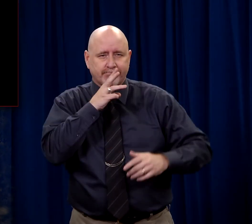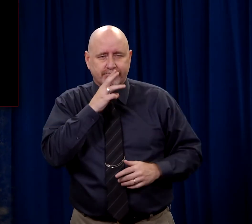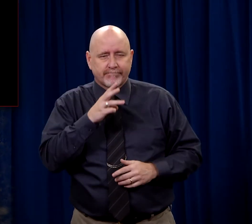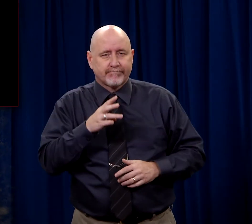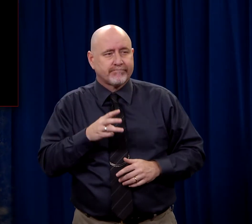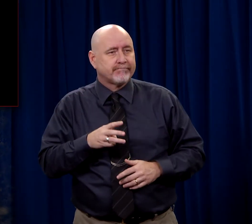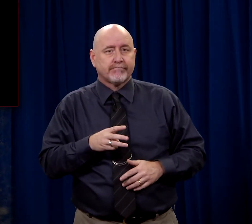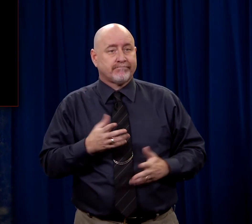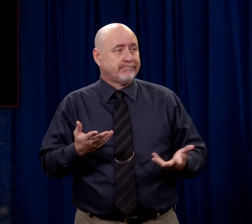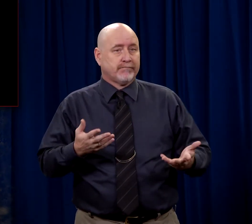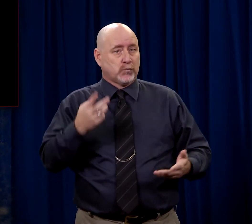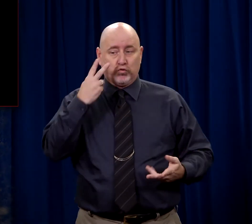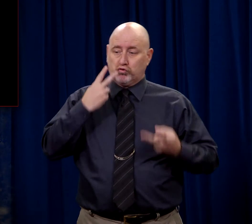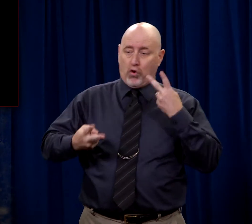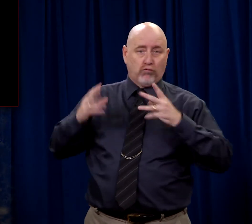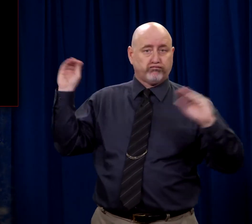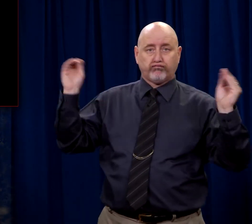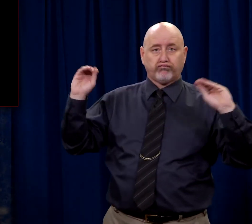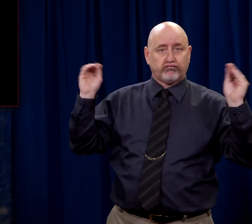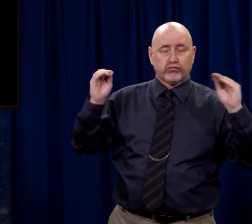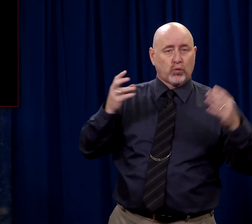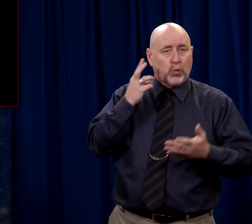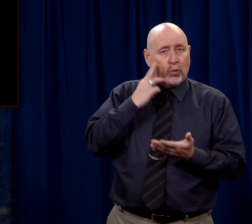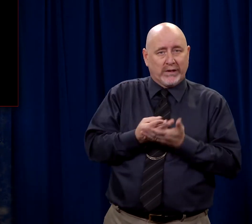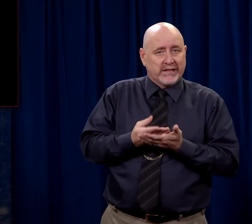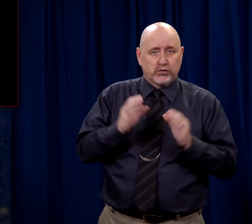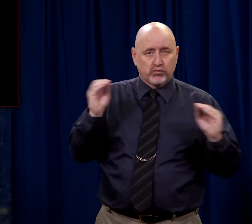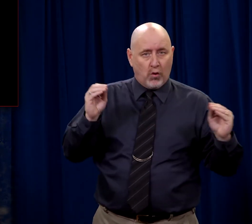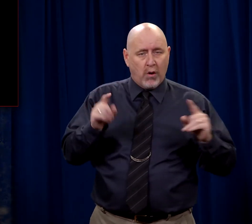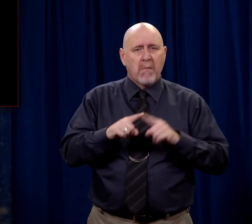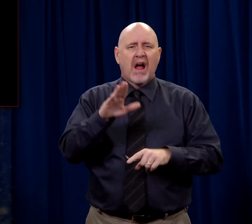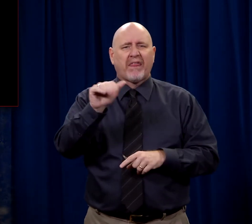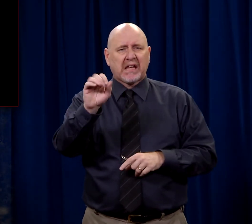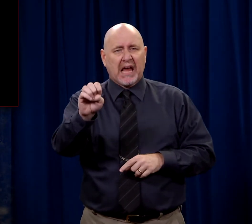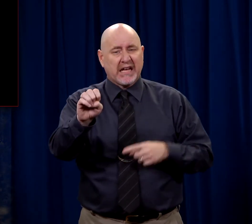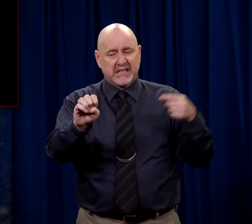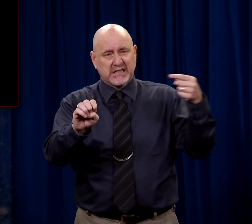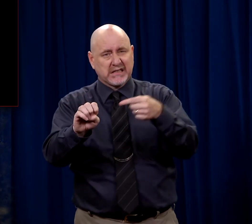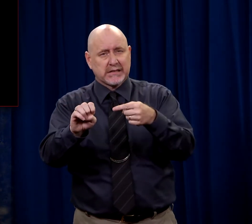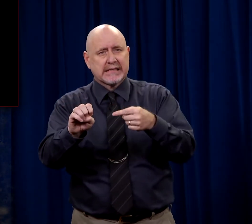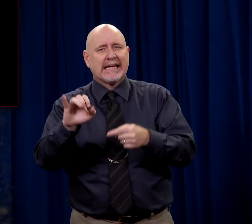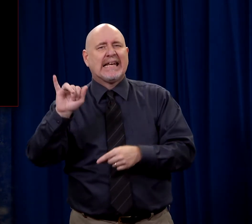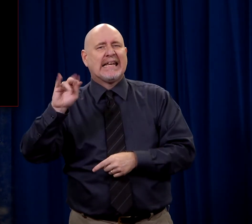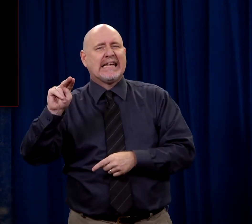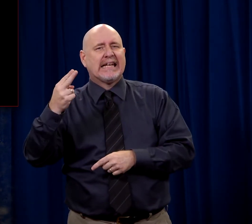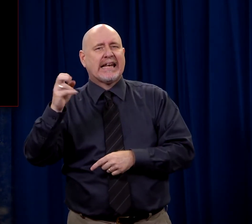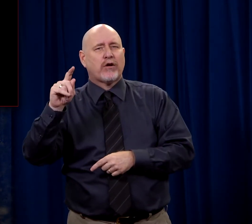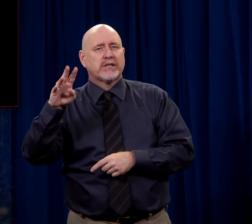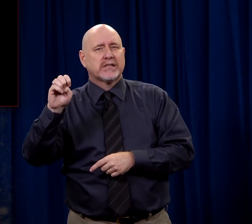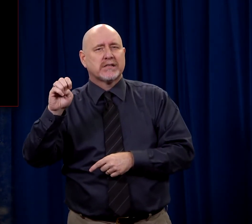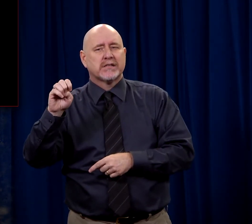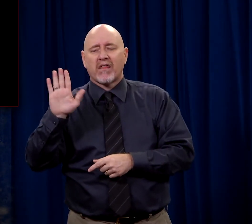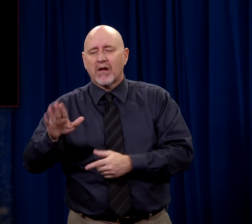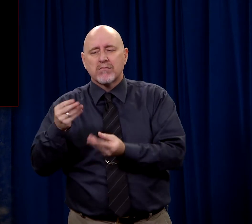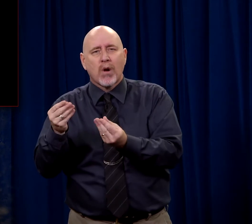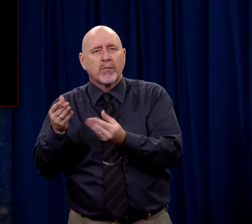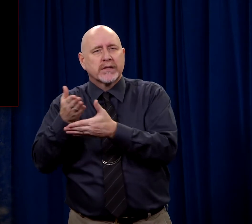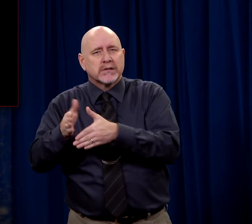And no witnesses. Nobody saw it. But the case was over an inheritance and the division of an